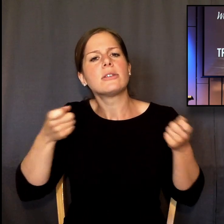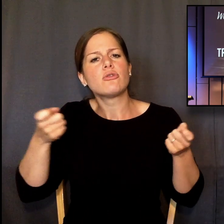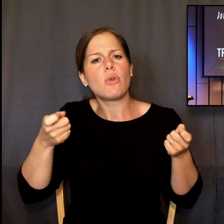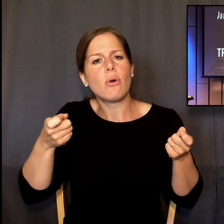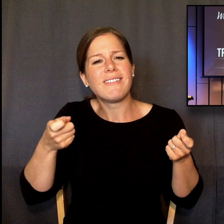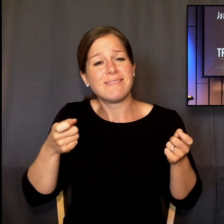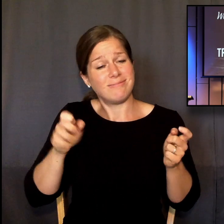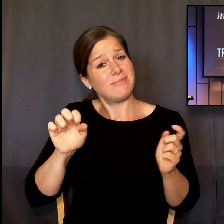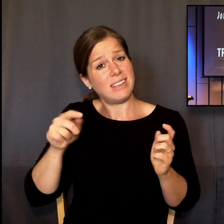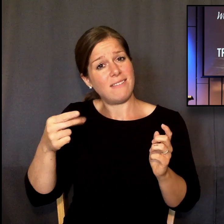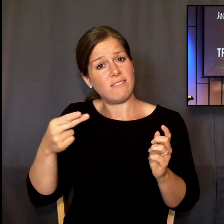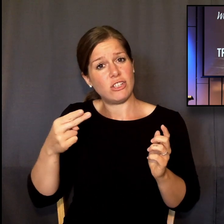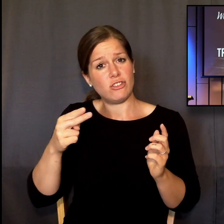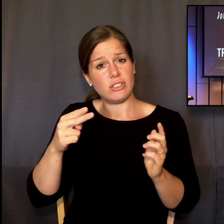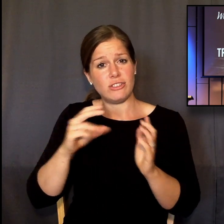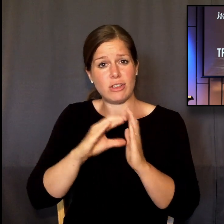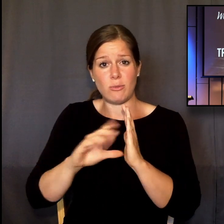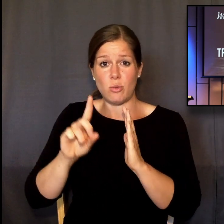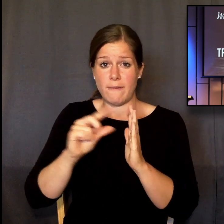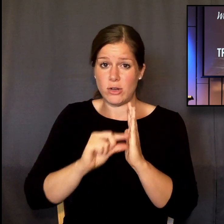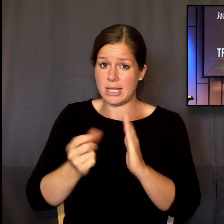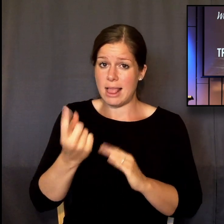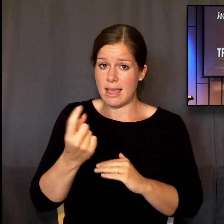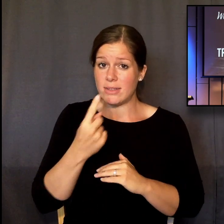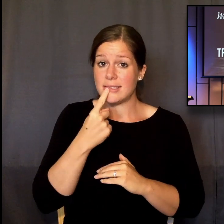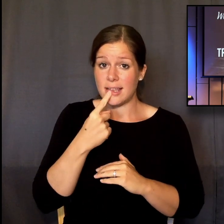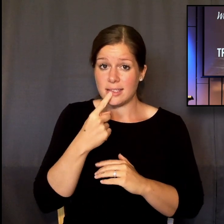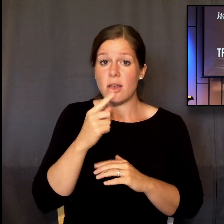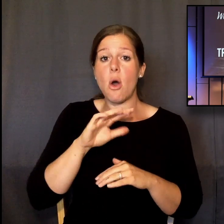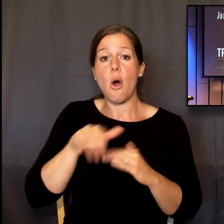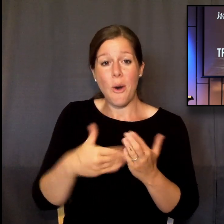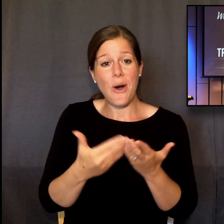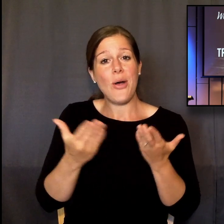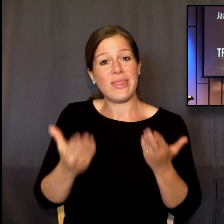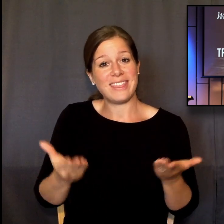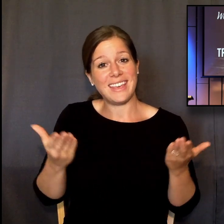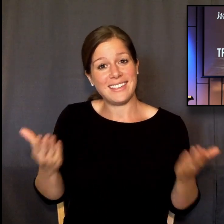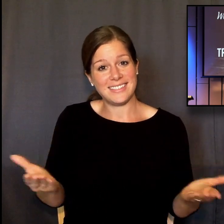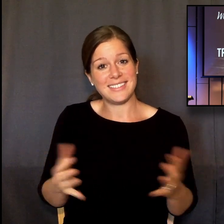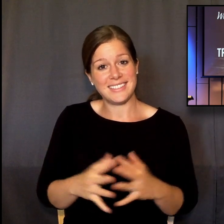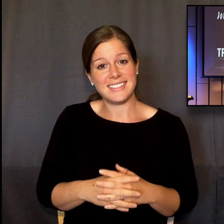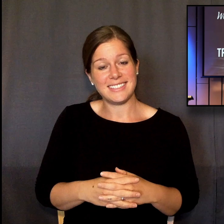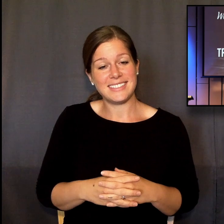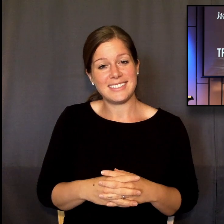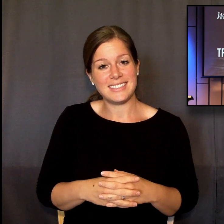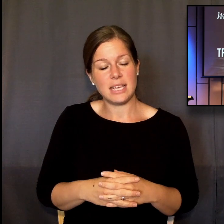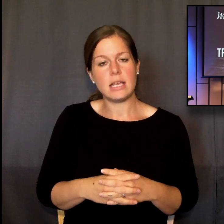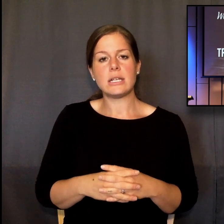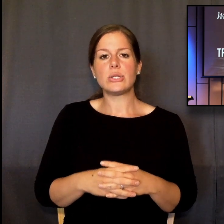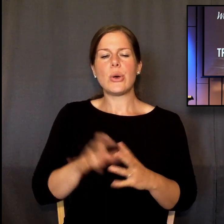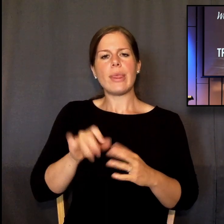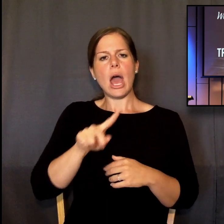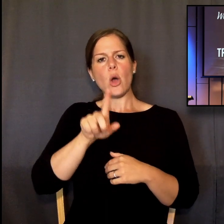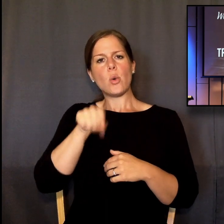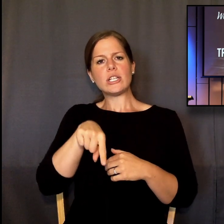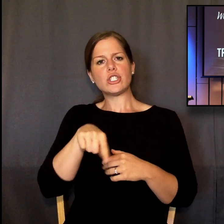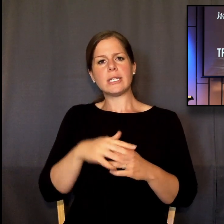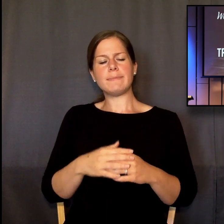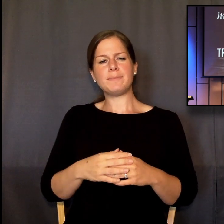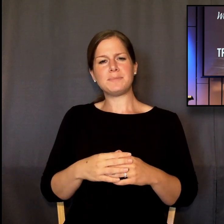That means what? It means all things. In other words, there's ultimately one answer to the question, why did